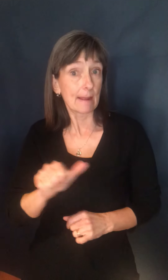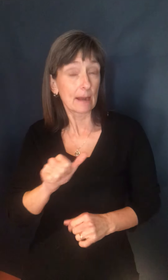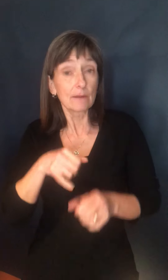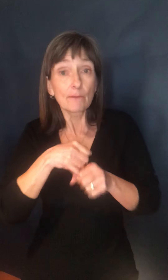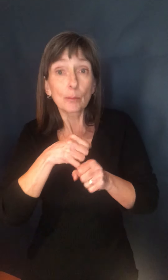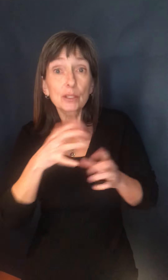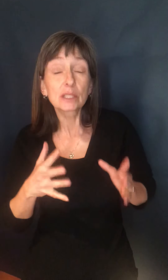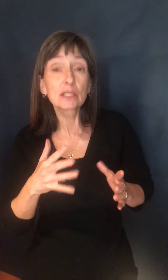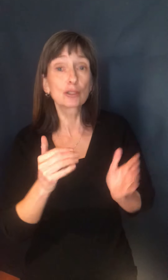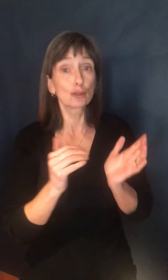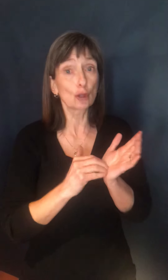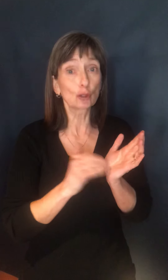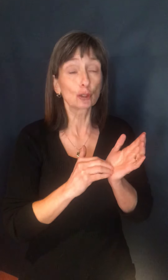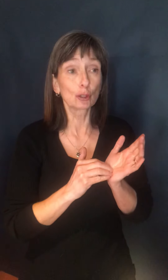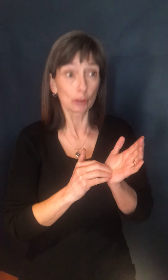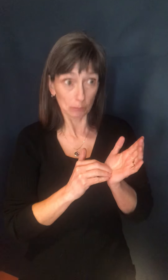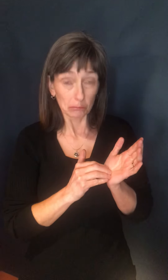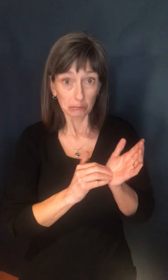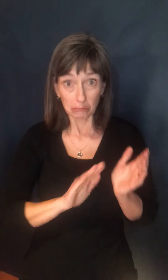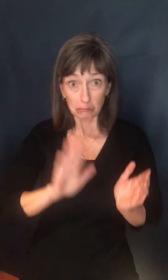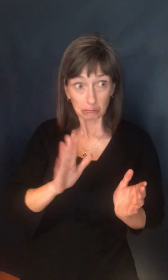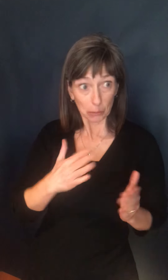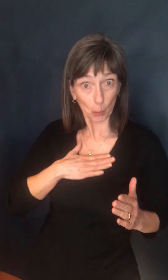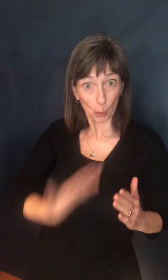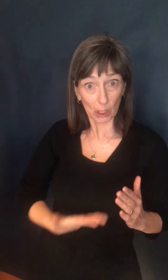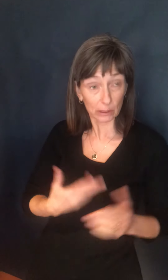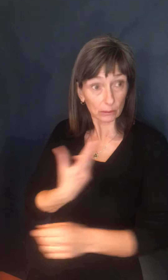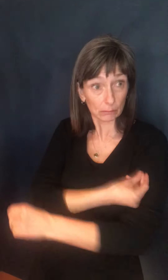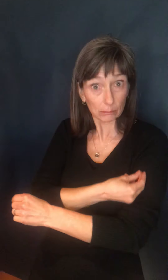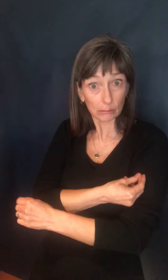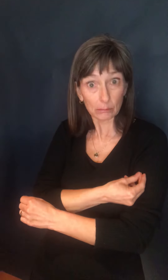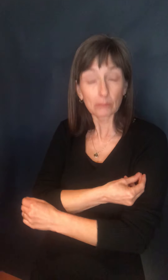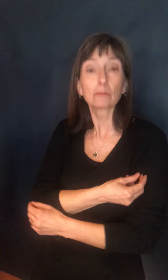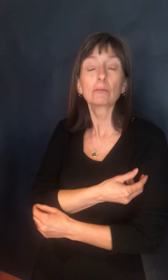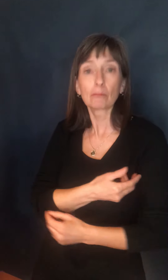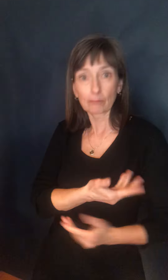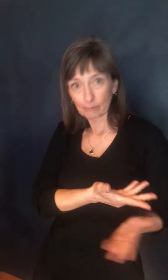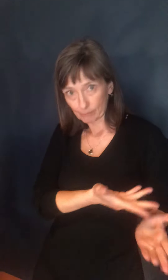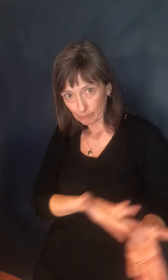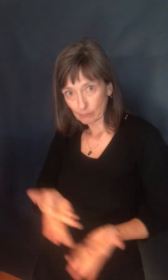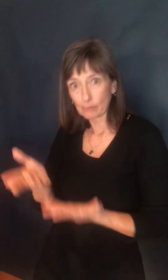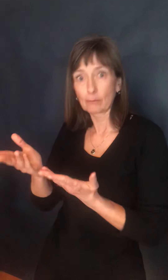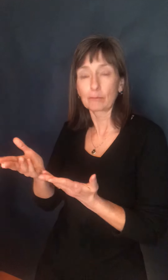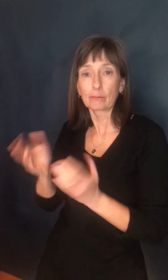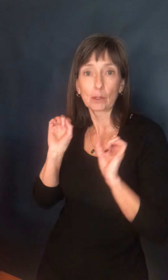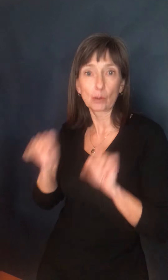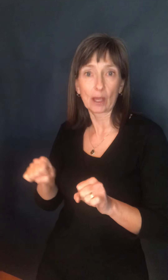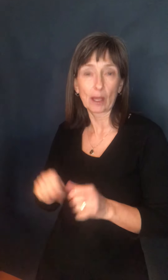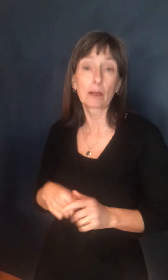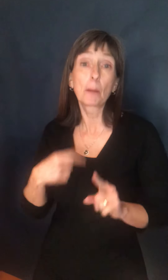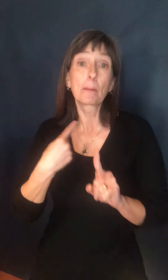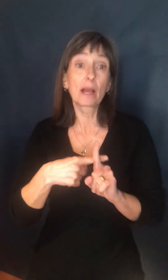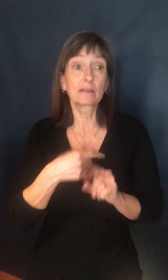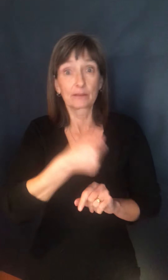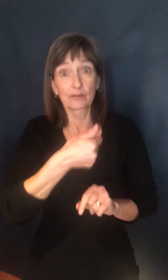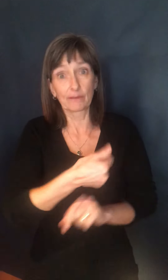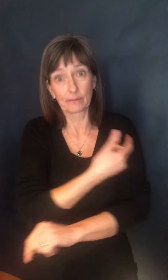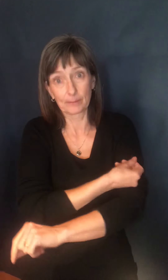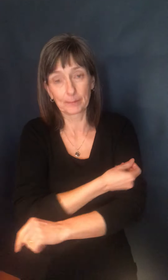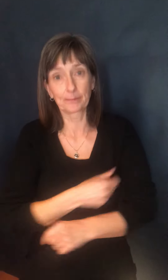have the ability to identify if they would like to administer COVID-19 vaccinations and be immunized themselves. Providers can complete the